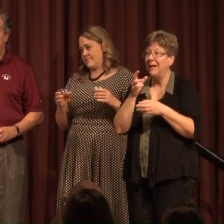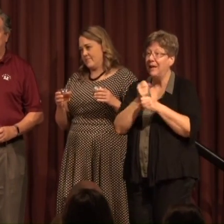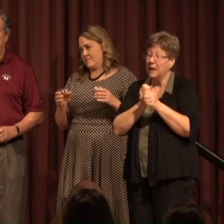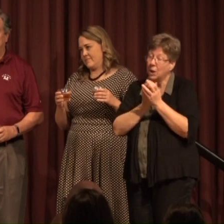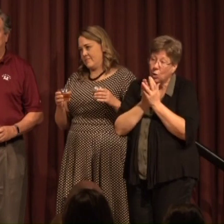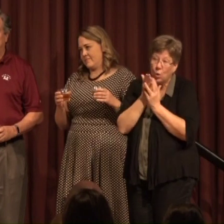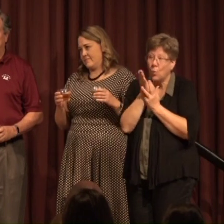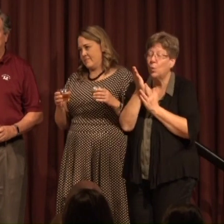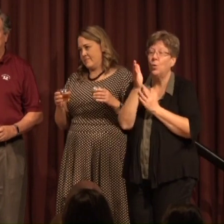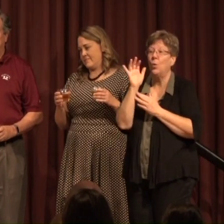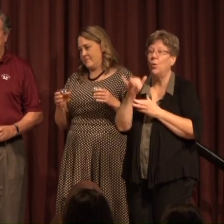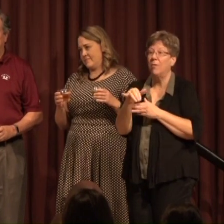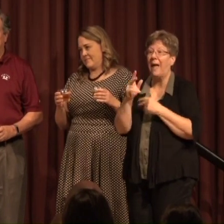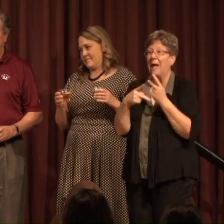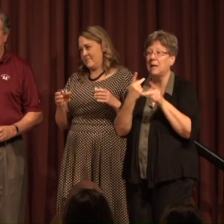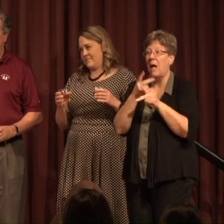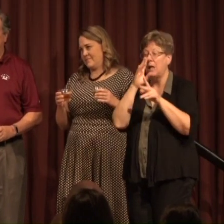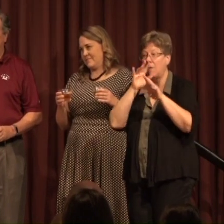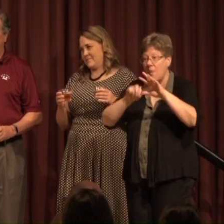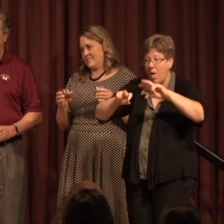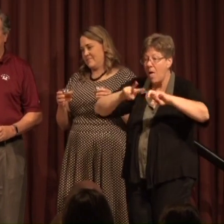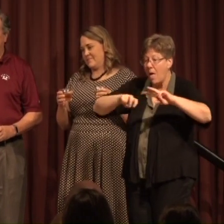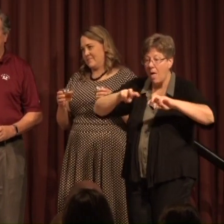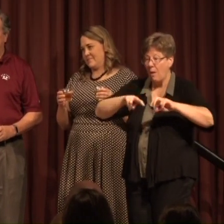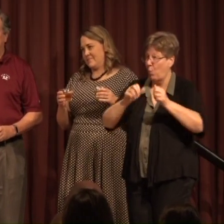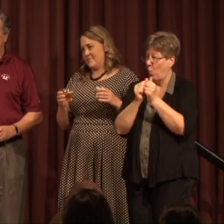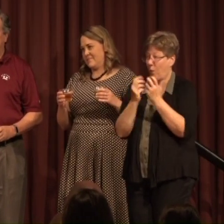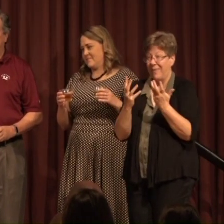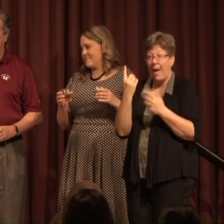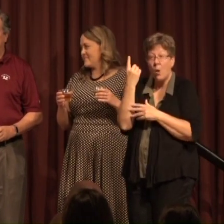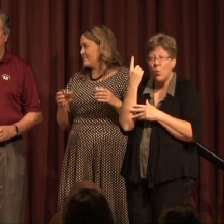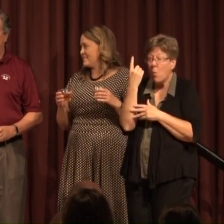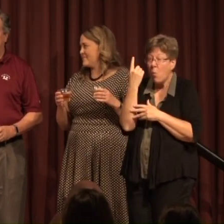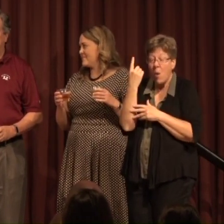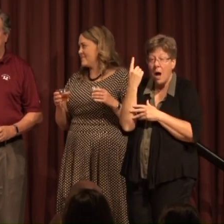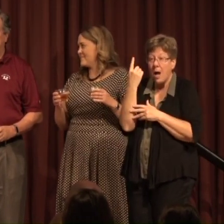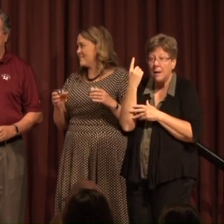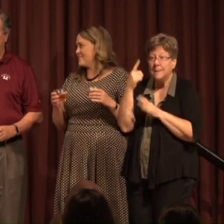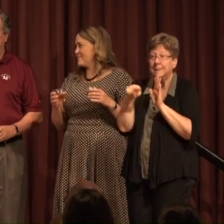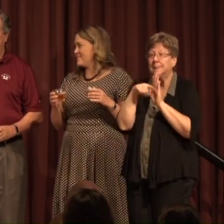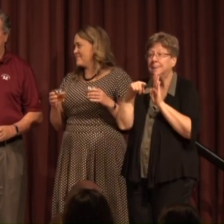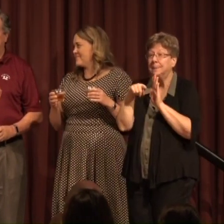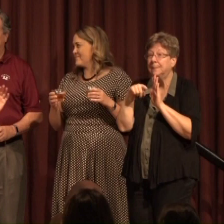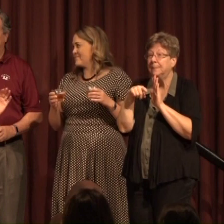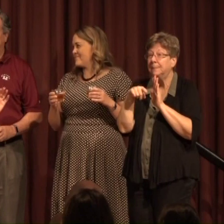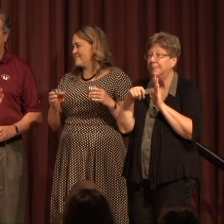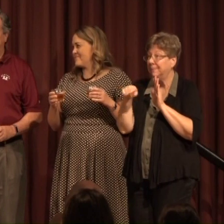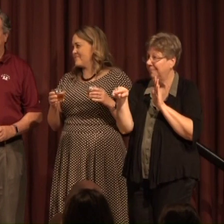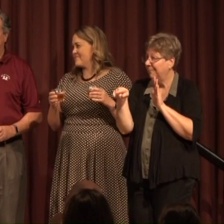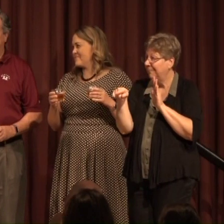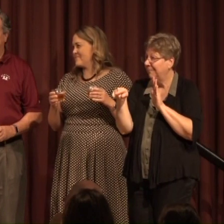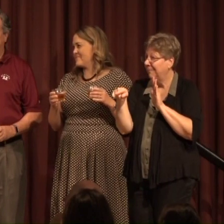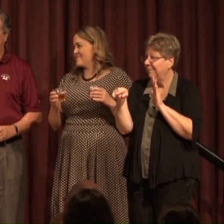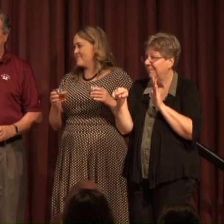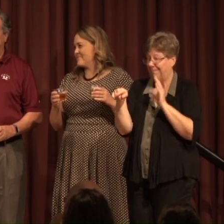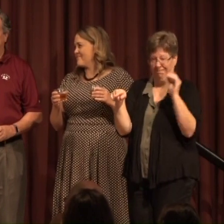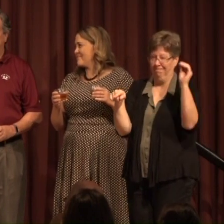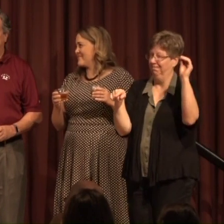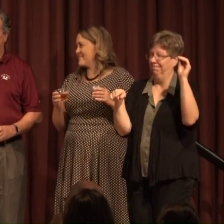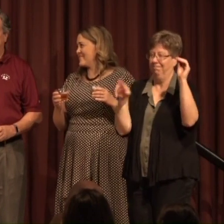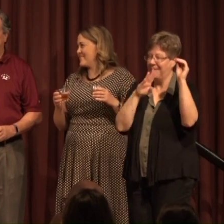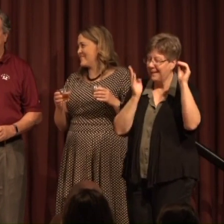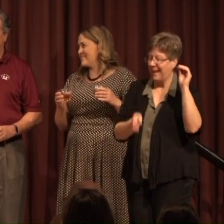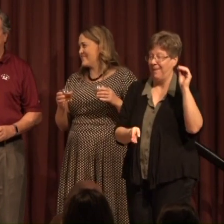through that kind of accreditation Without one qualification or recommendation? Don't think